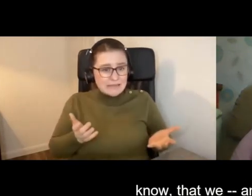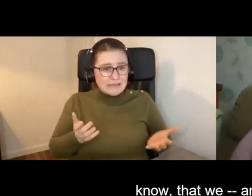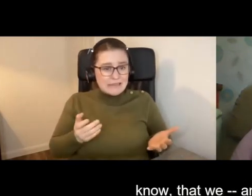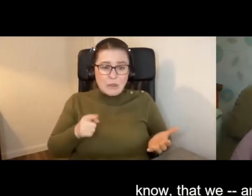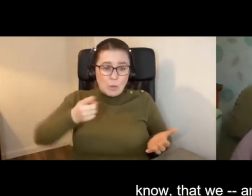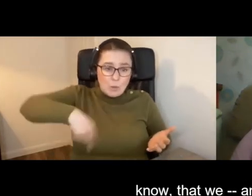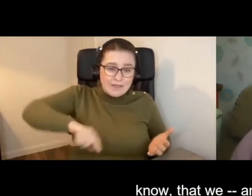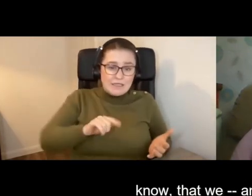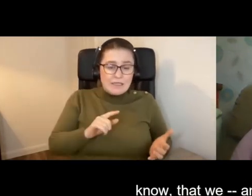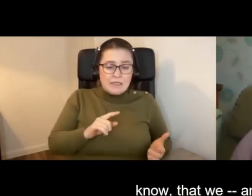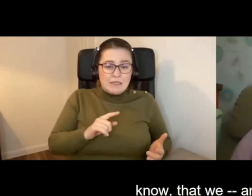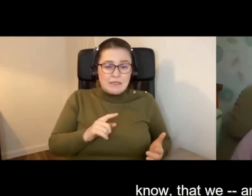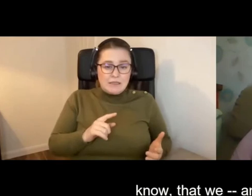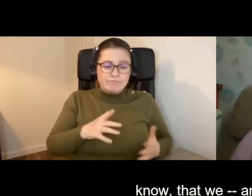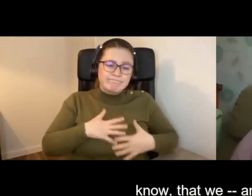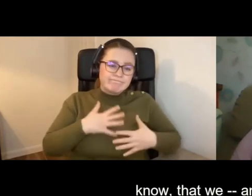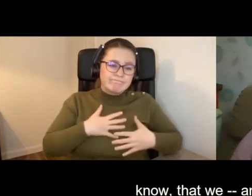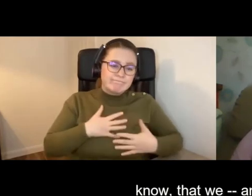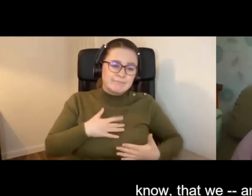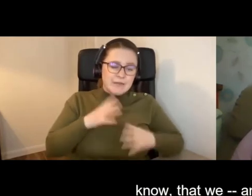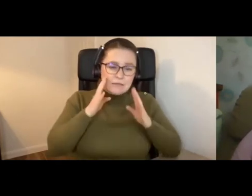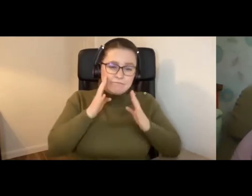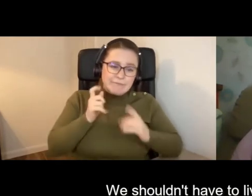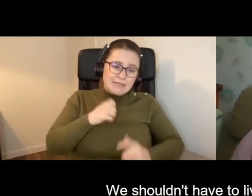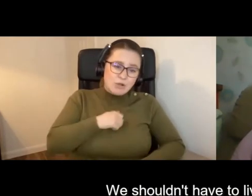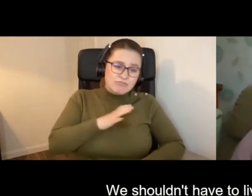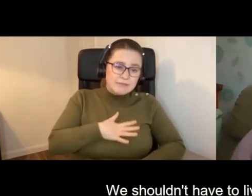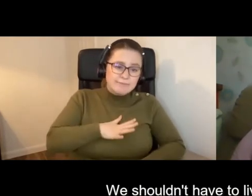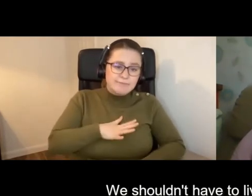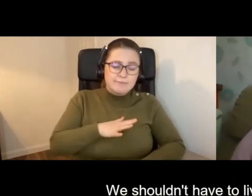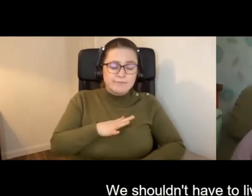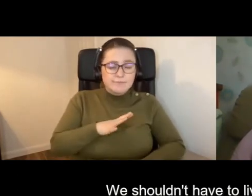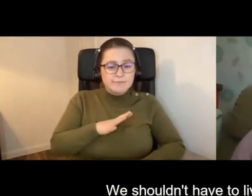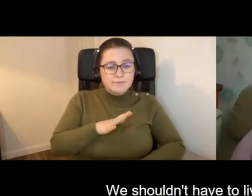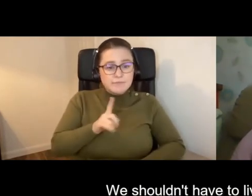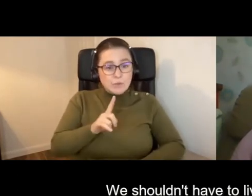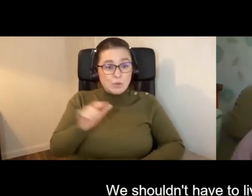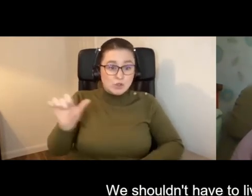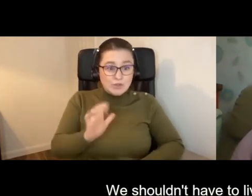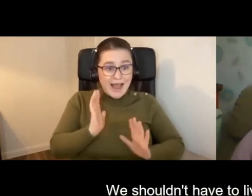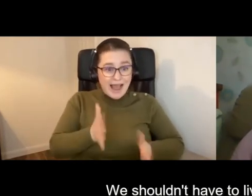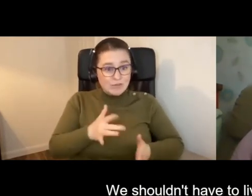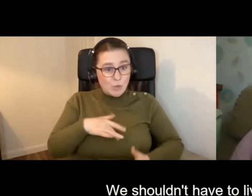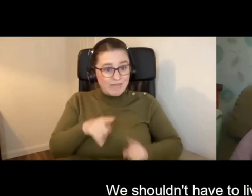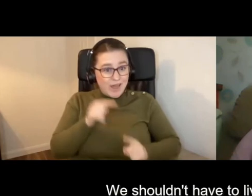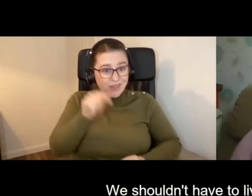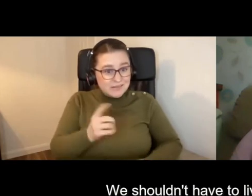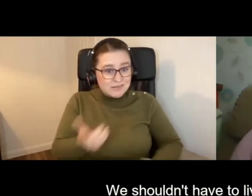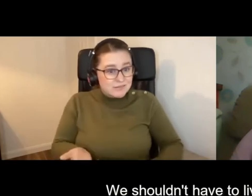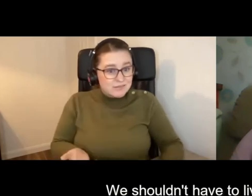shouldn't. And I get very passionate. Sorry. We shouldn't have to live that way.